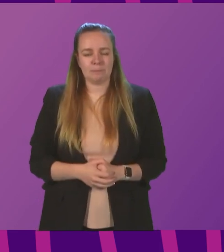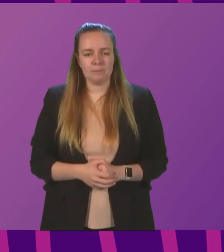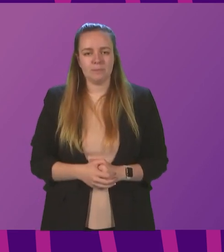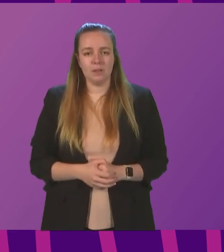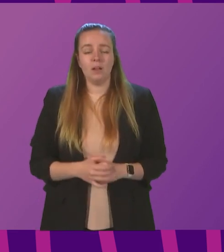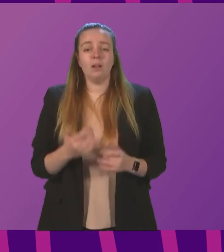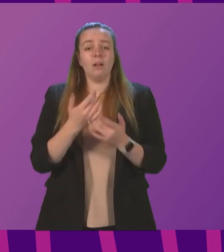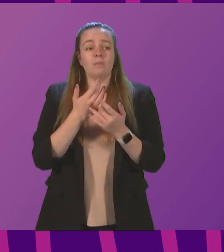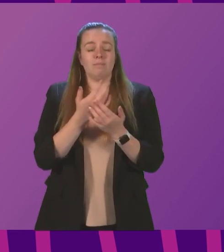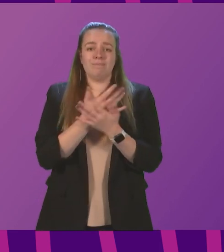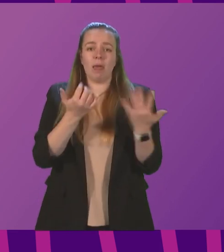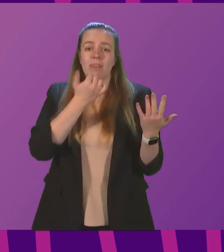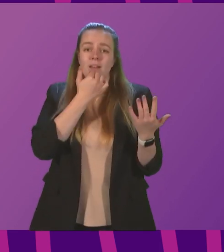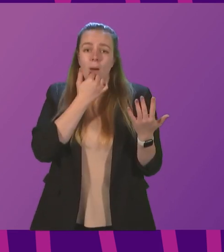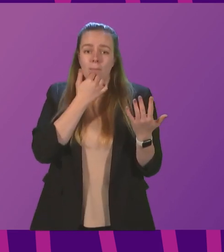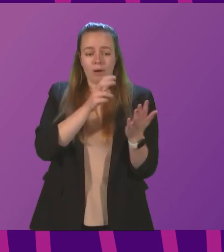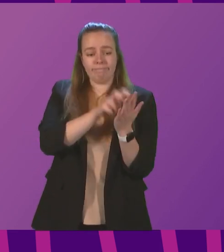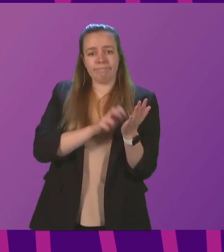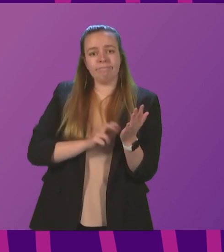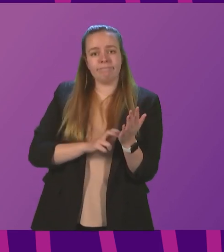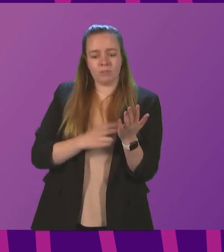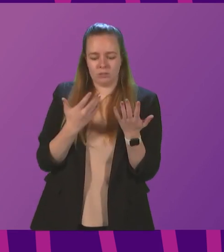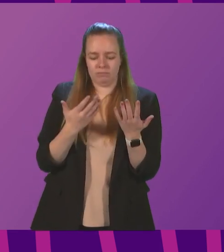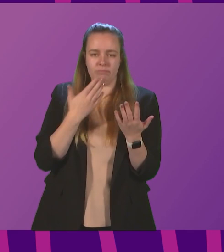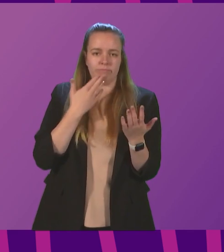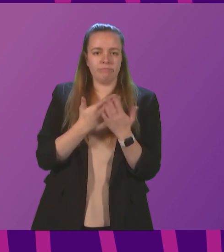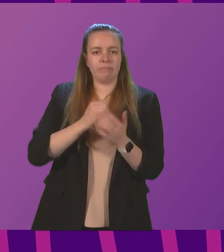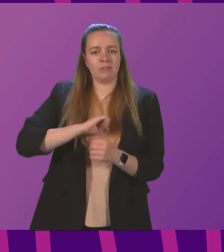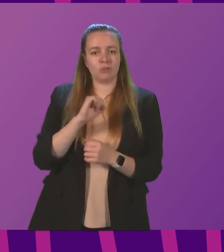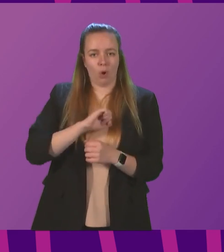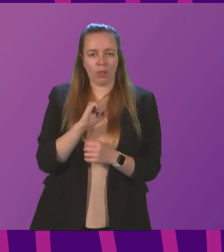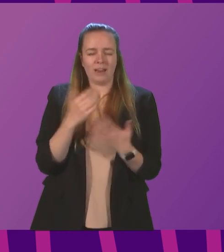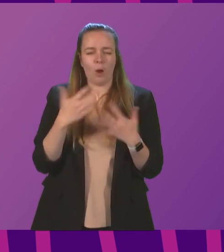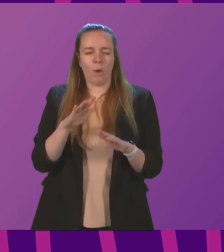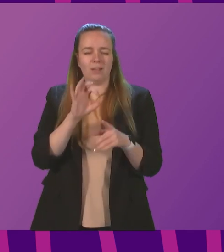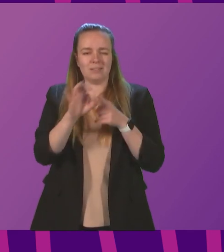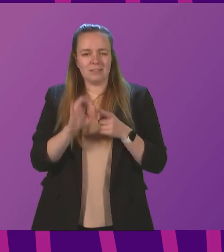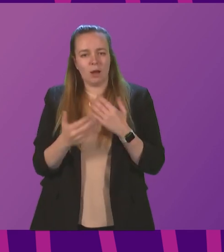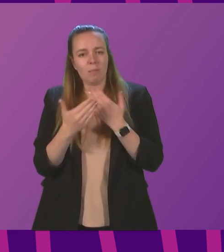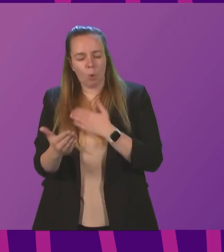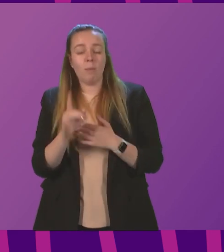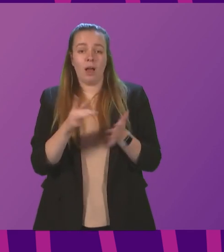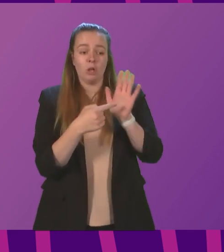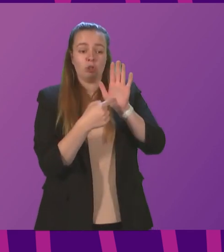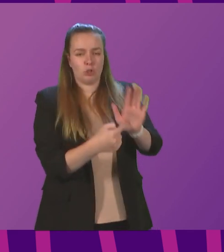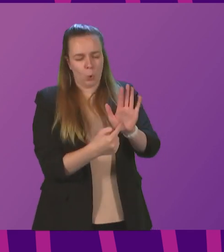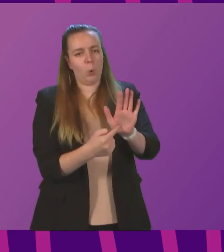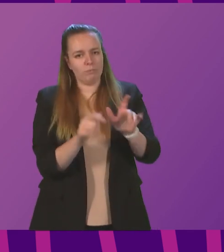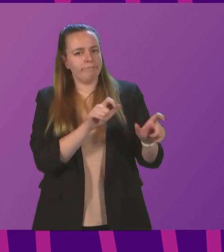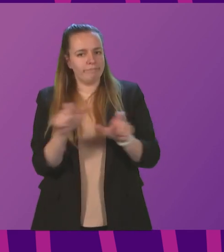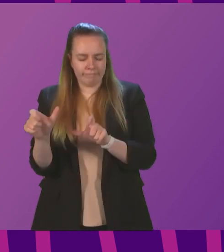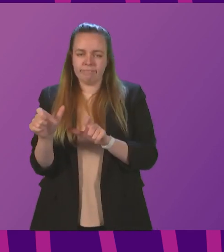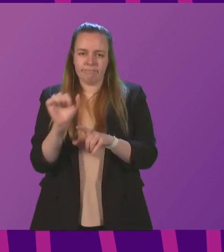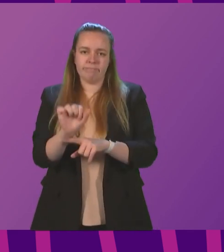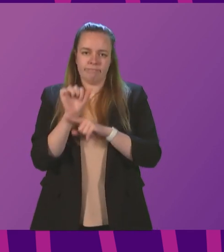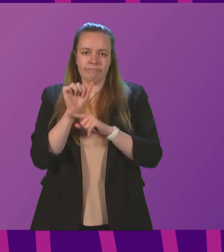numbers reported in recent days here in Scotland, which I will come on to talk about in more detail, illustrate the need for continued precautions.